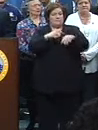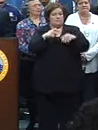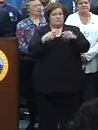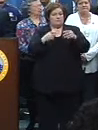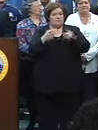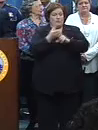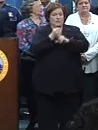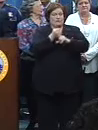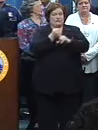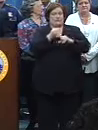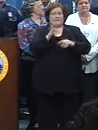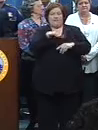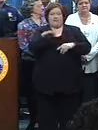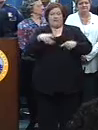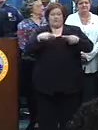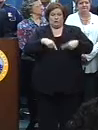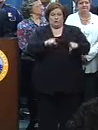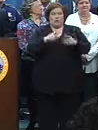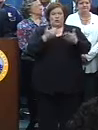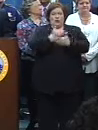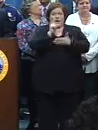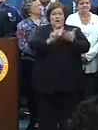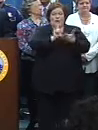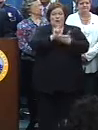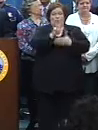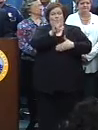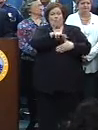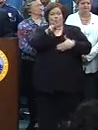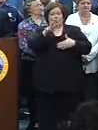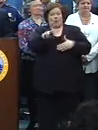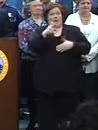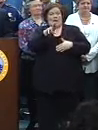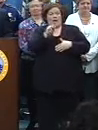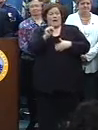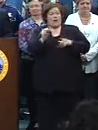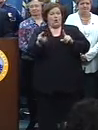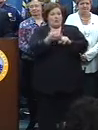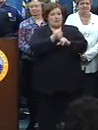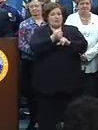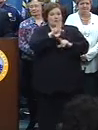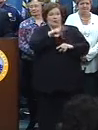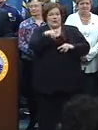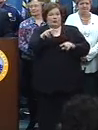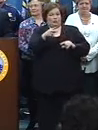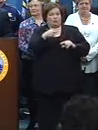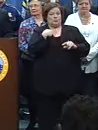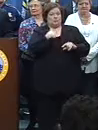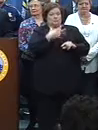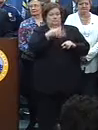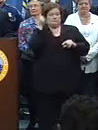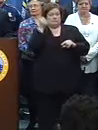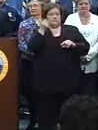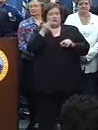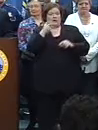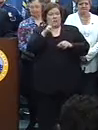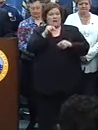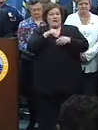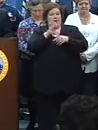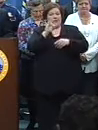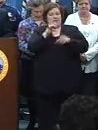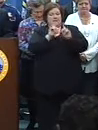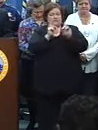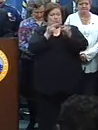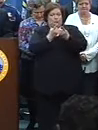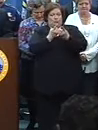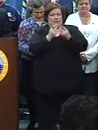55 during the new hours, 33 gun arrests, including 22 confiscated weapons in the 8th district. And